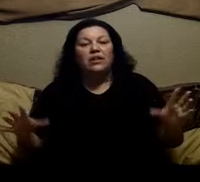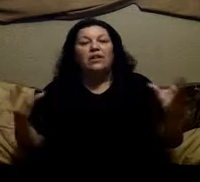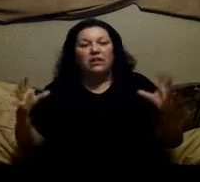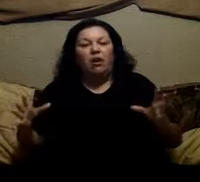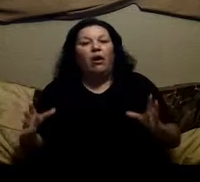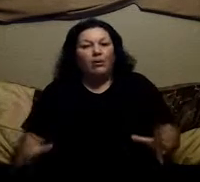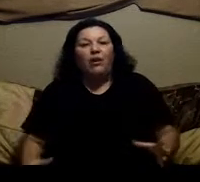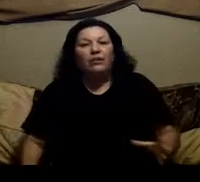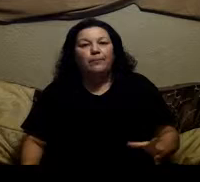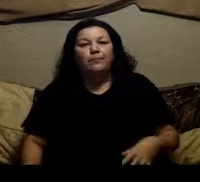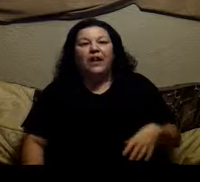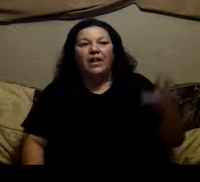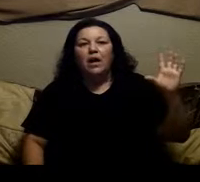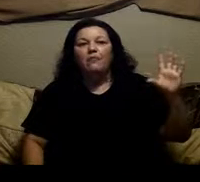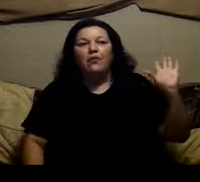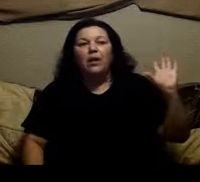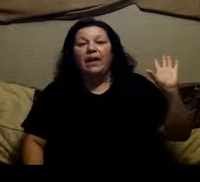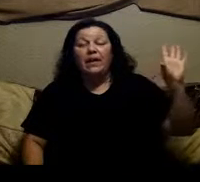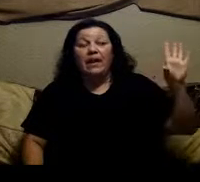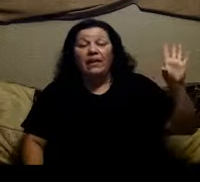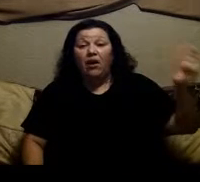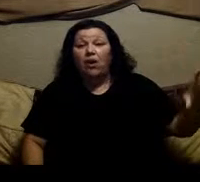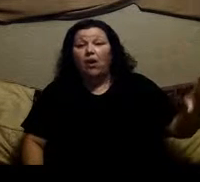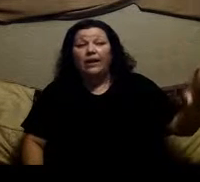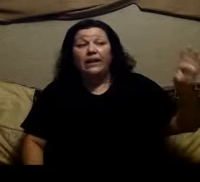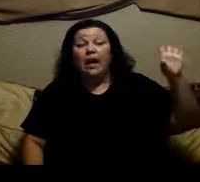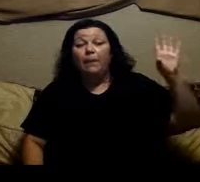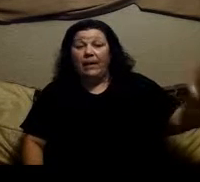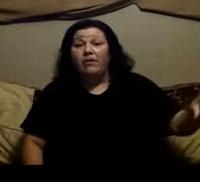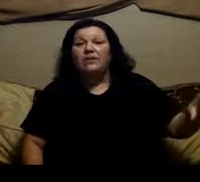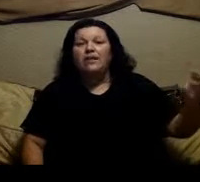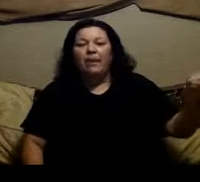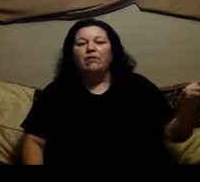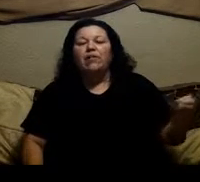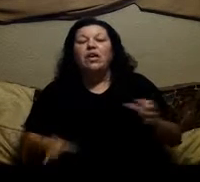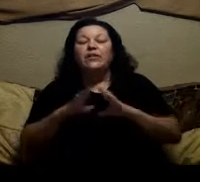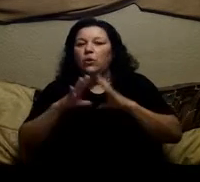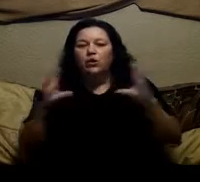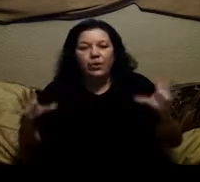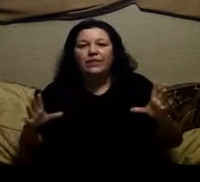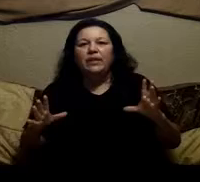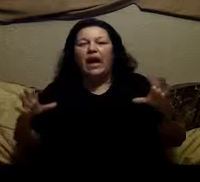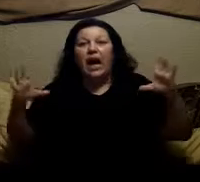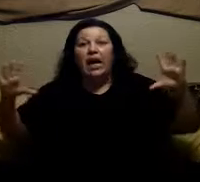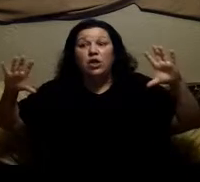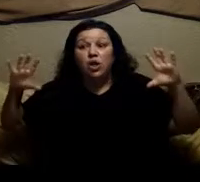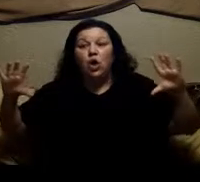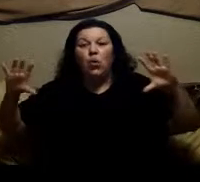is all about i come from a an alcoholic uh parent background so trust me i know